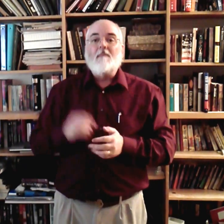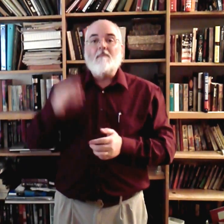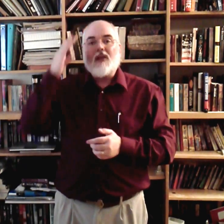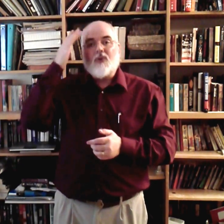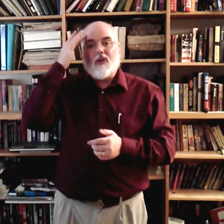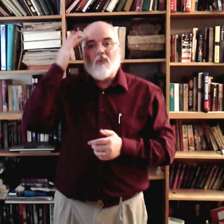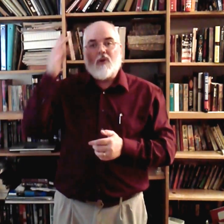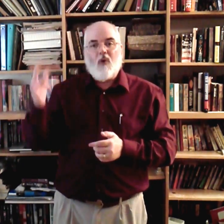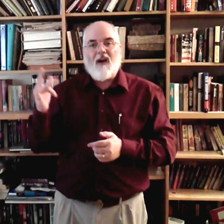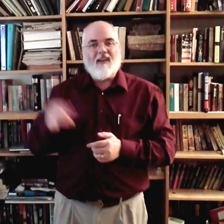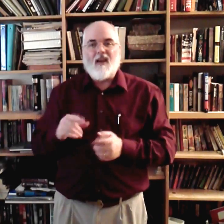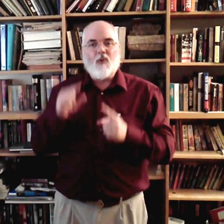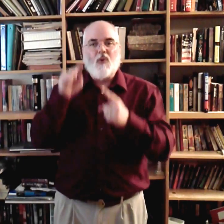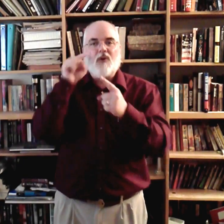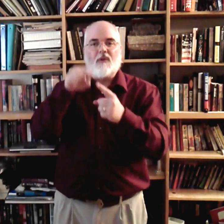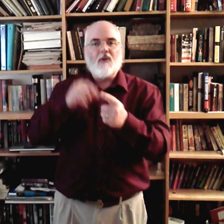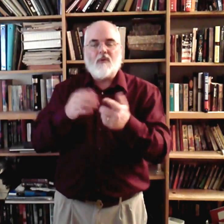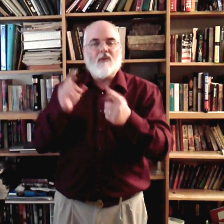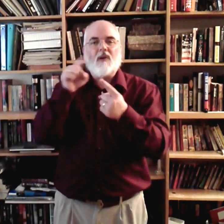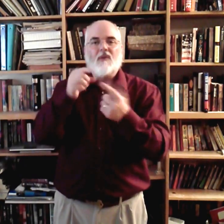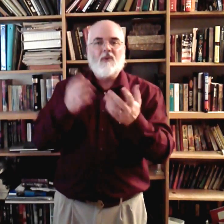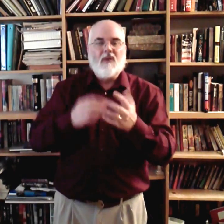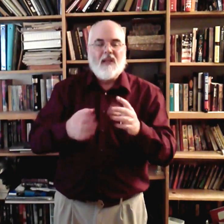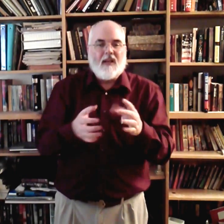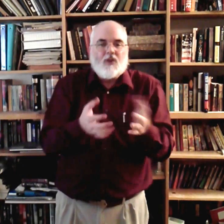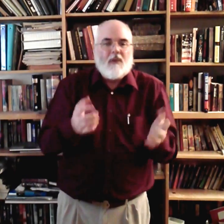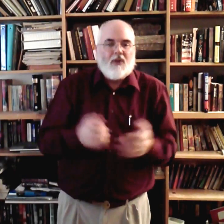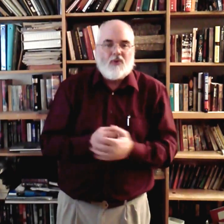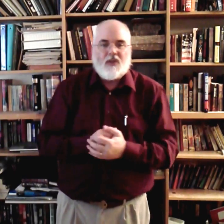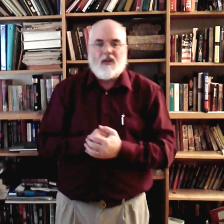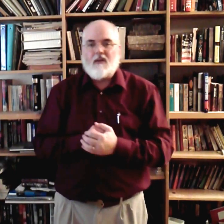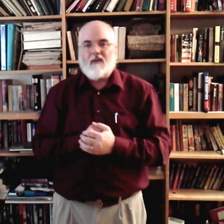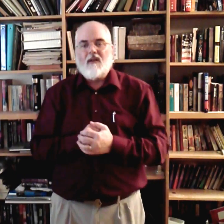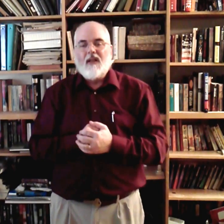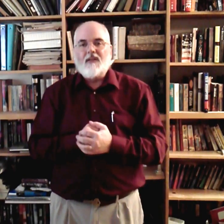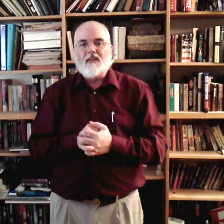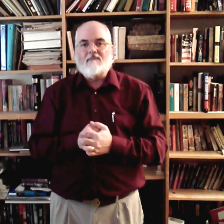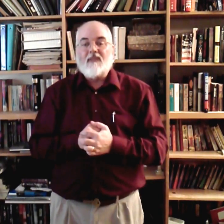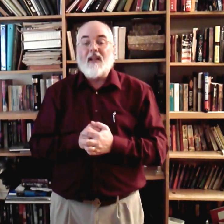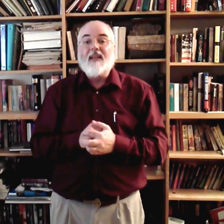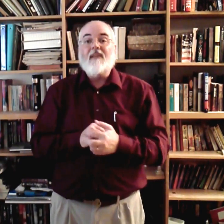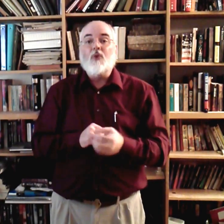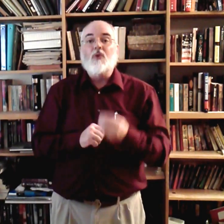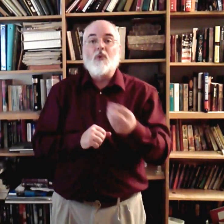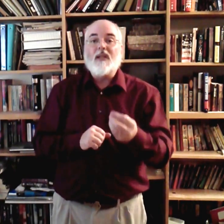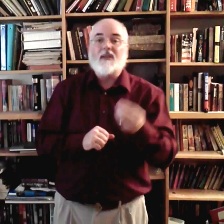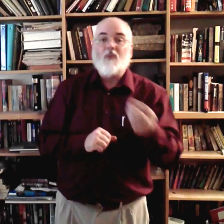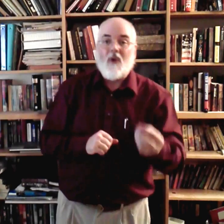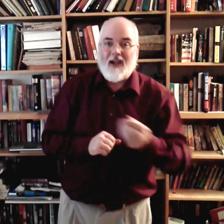make sure it's the word why, not the word to. The word to is just being used here to give you the reason why.